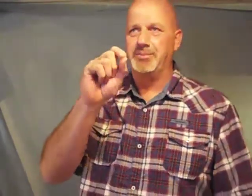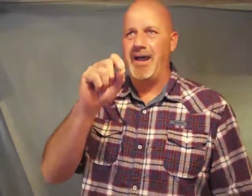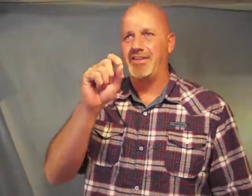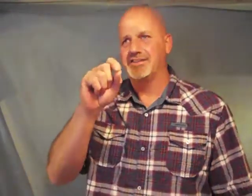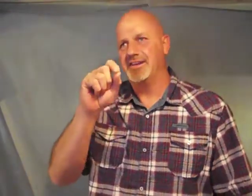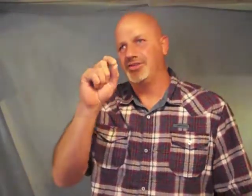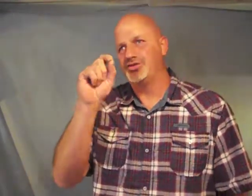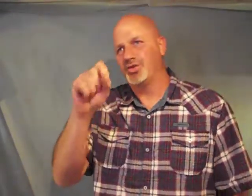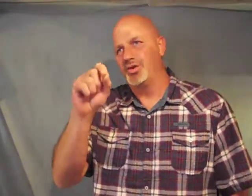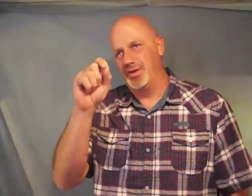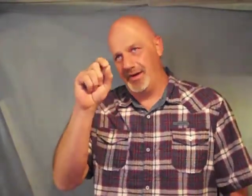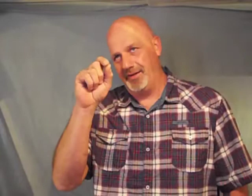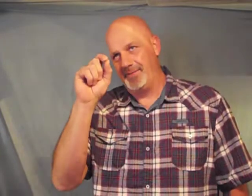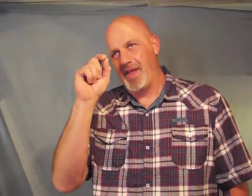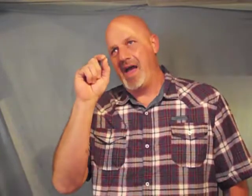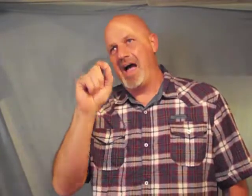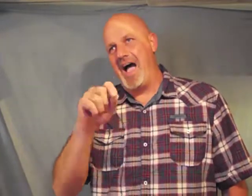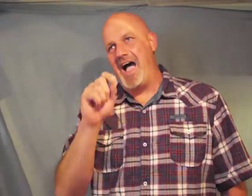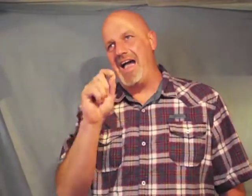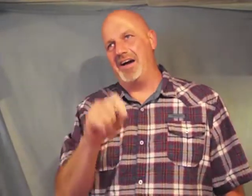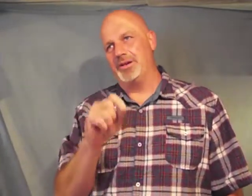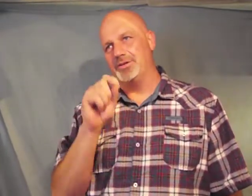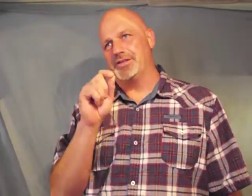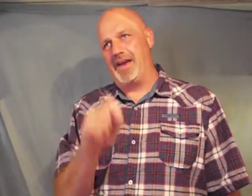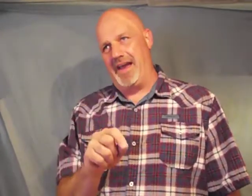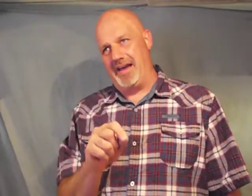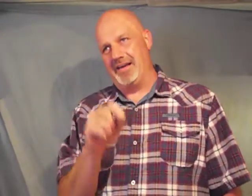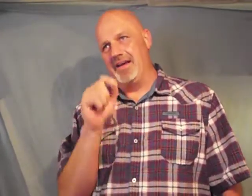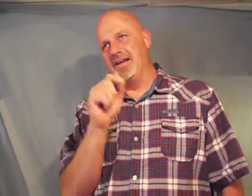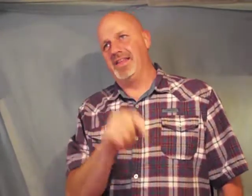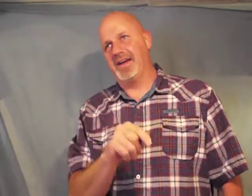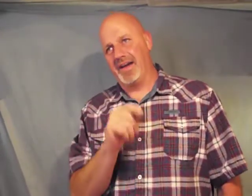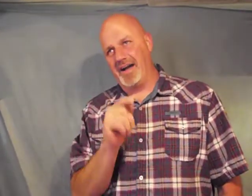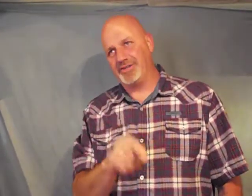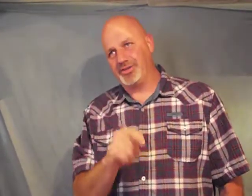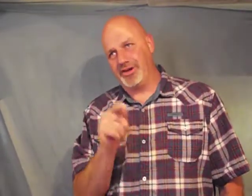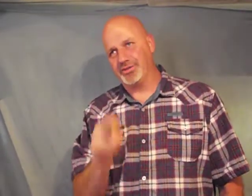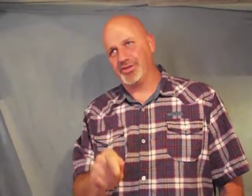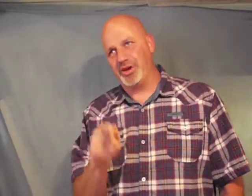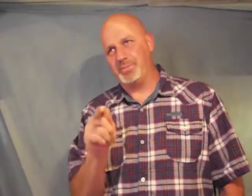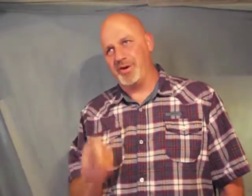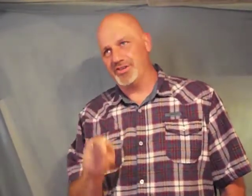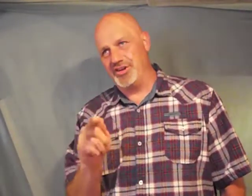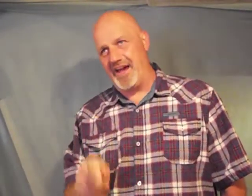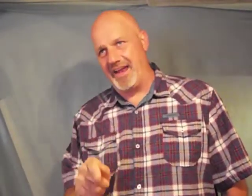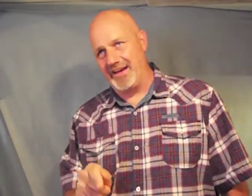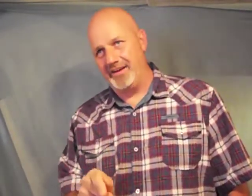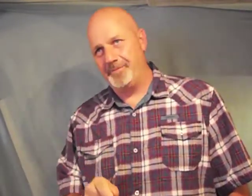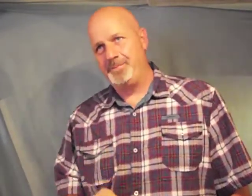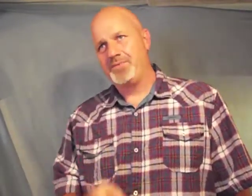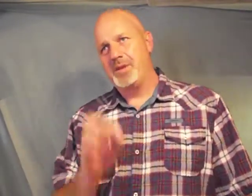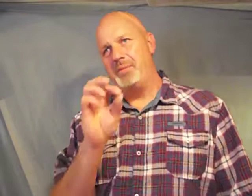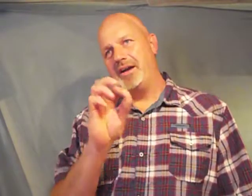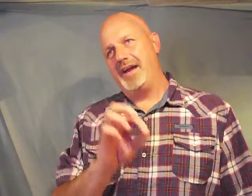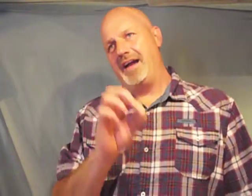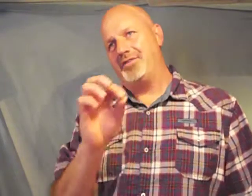mouth and said truly I understand that God shows no partiality but in every